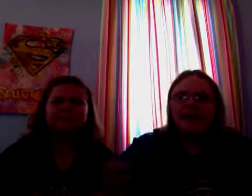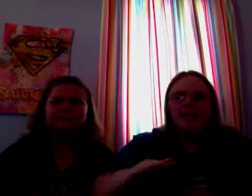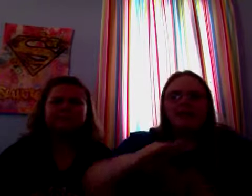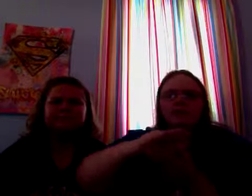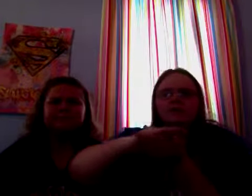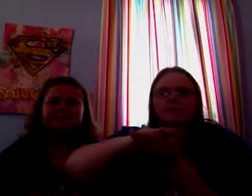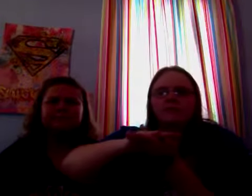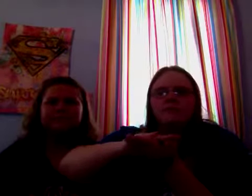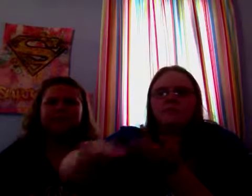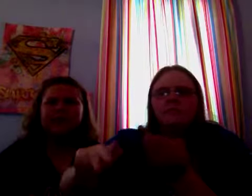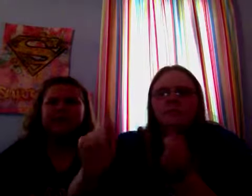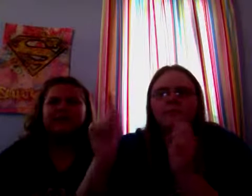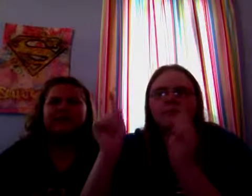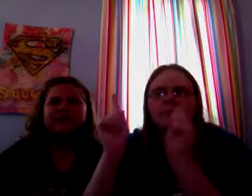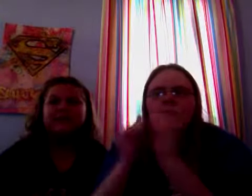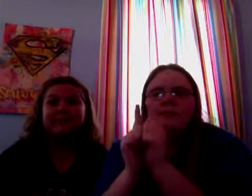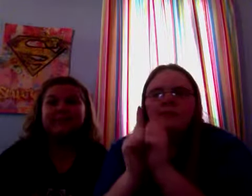language nice to meet